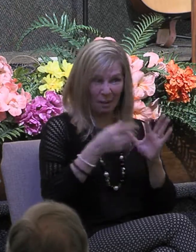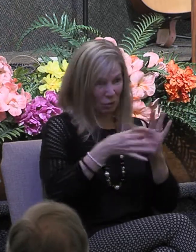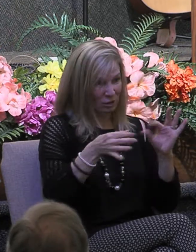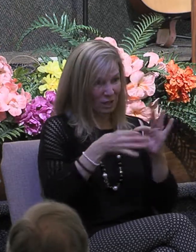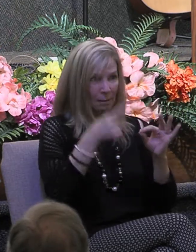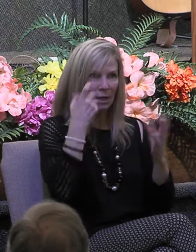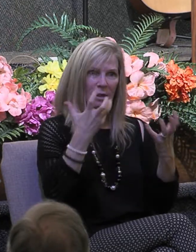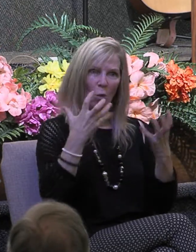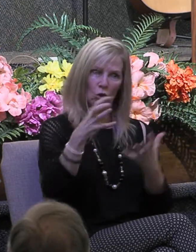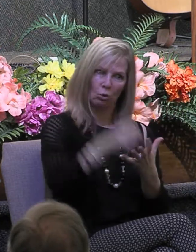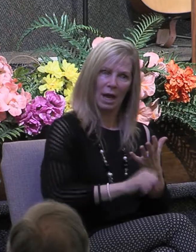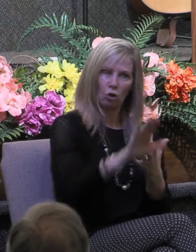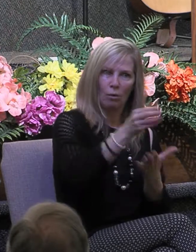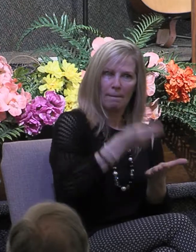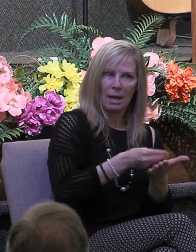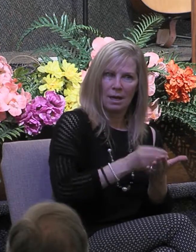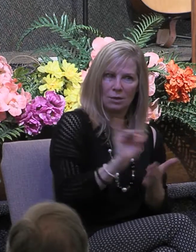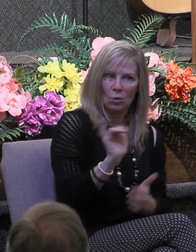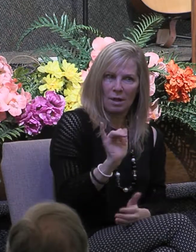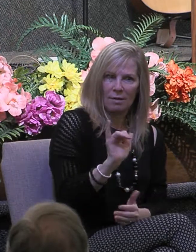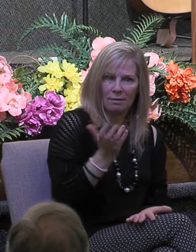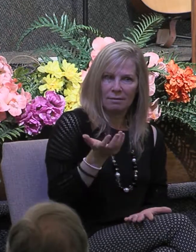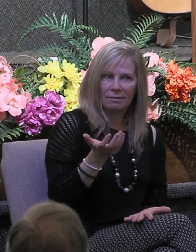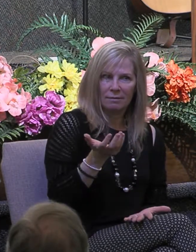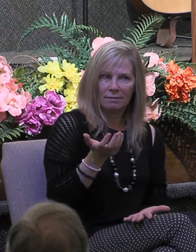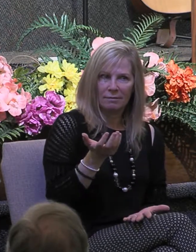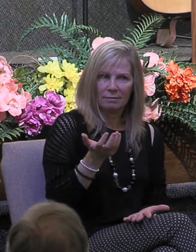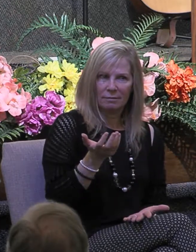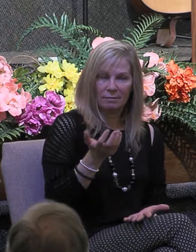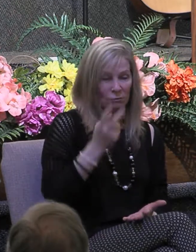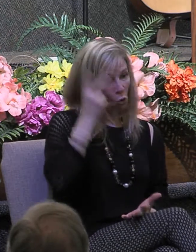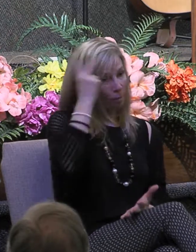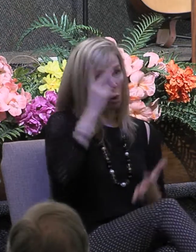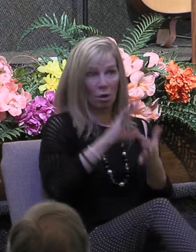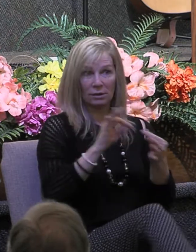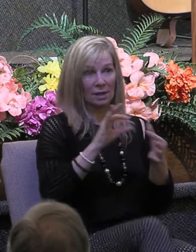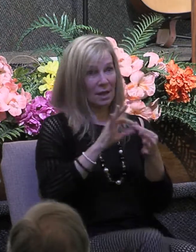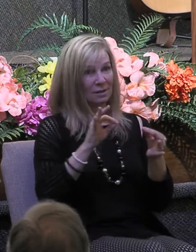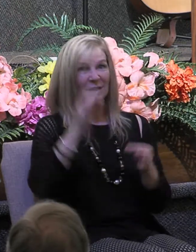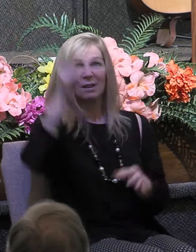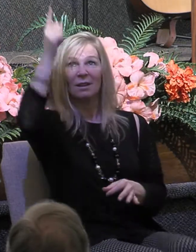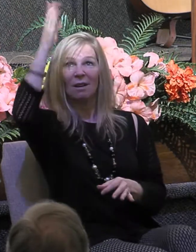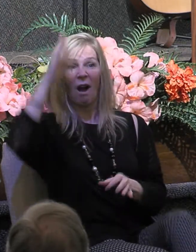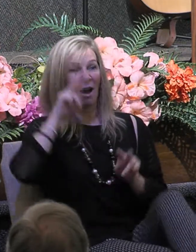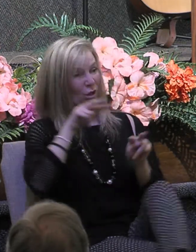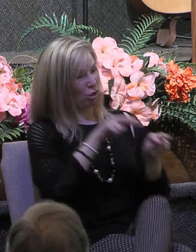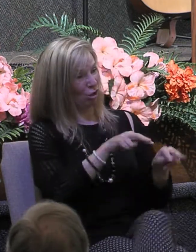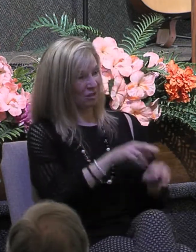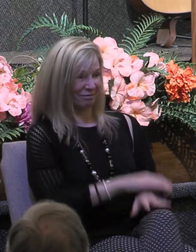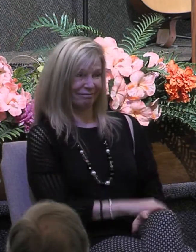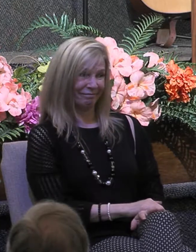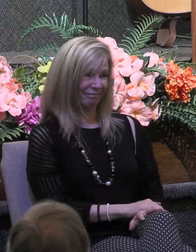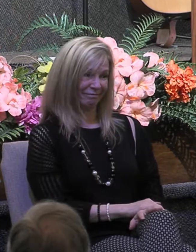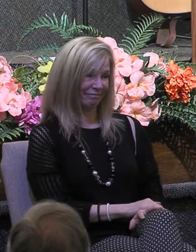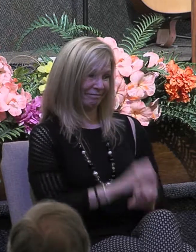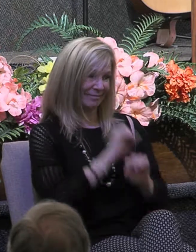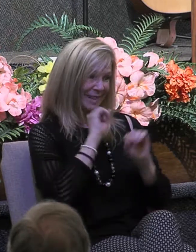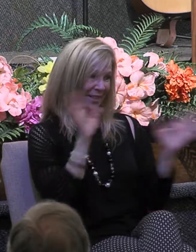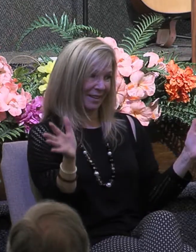your money as well Paul says that as far as God is concerned they are nothing they are nothing so a loveless